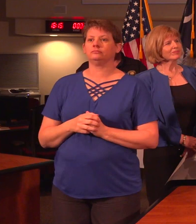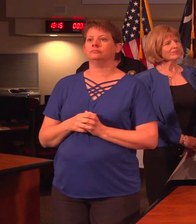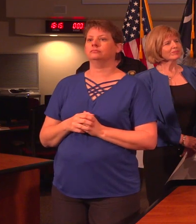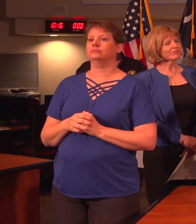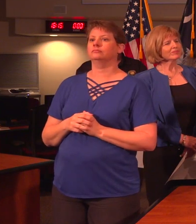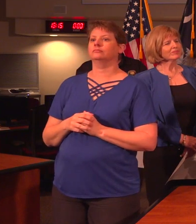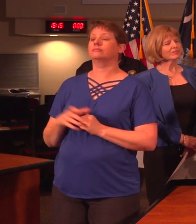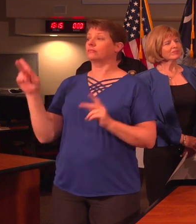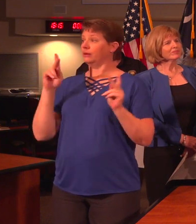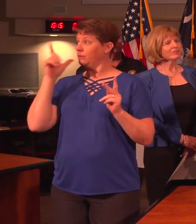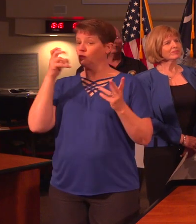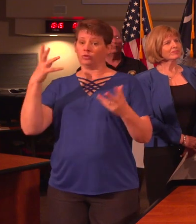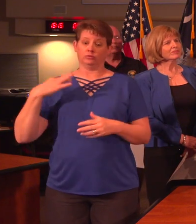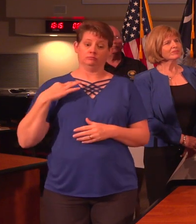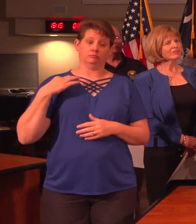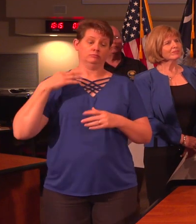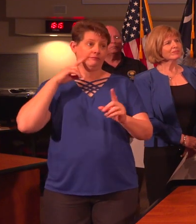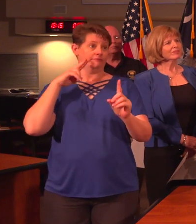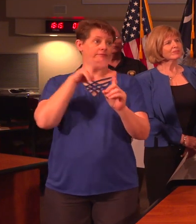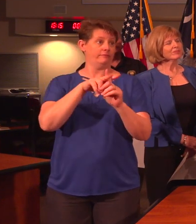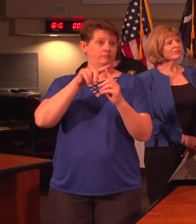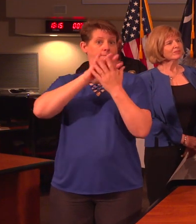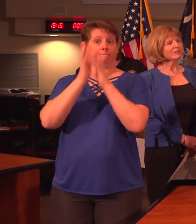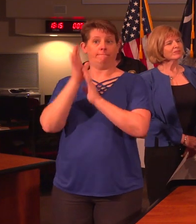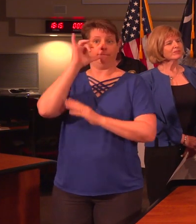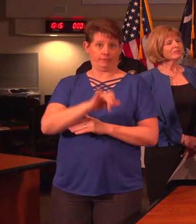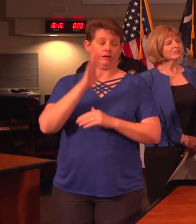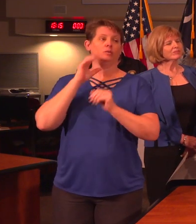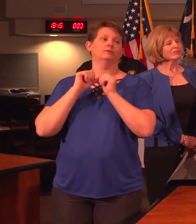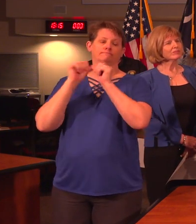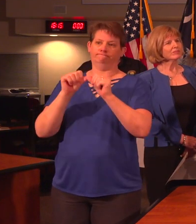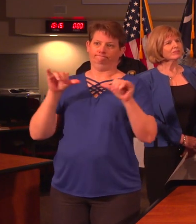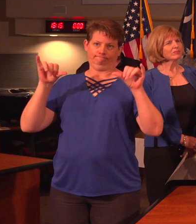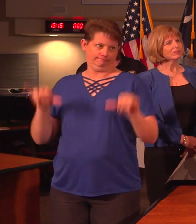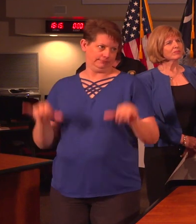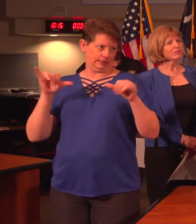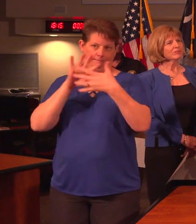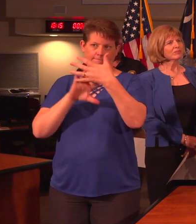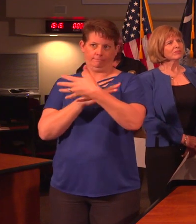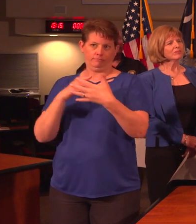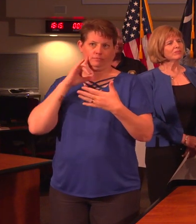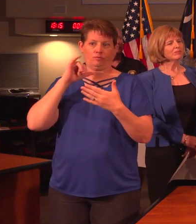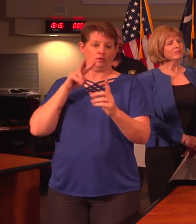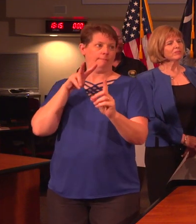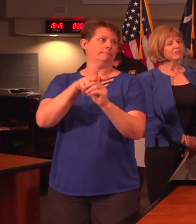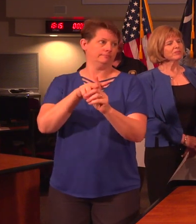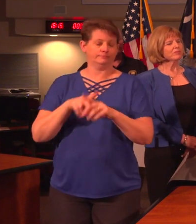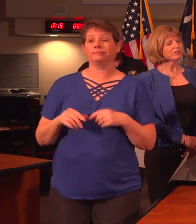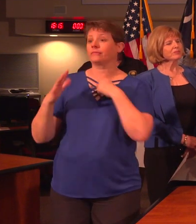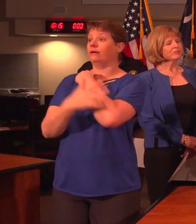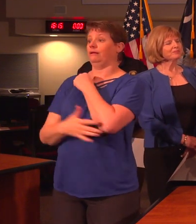however, filing for state, local, and federal offices shall continue as currently scheduled. County